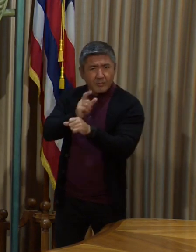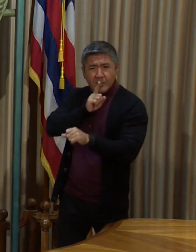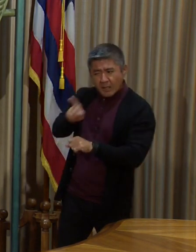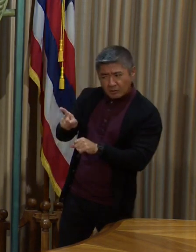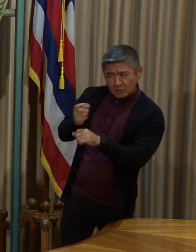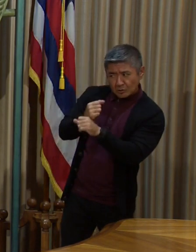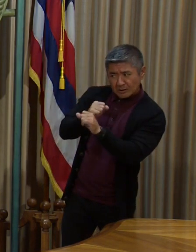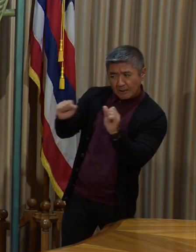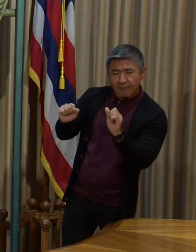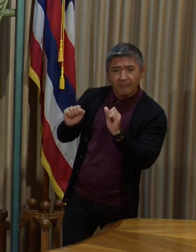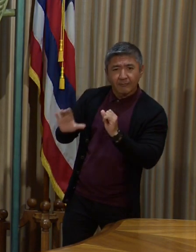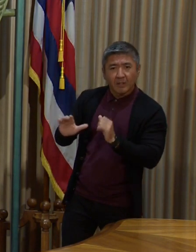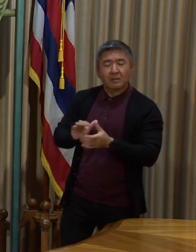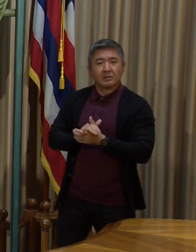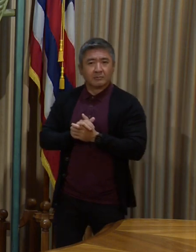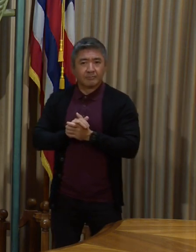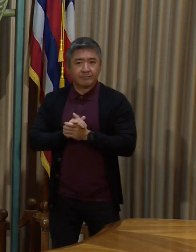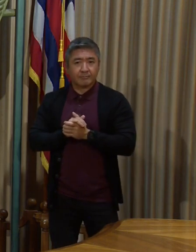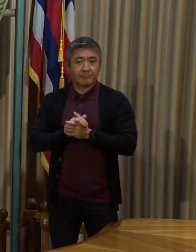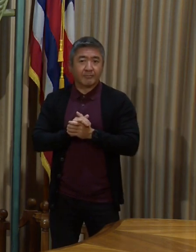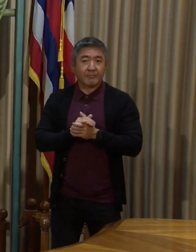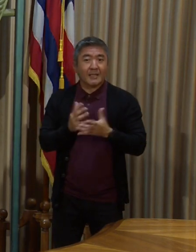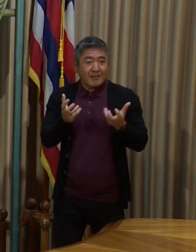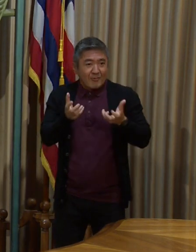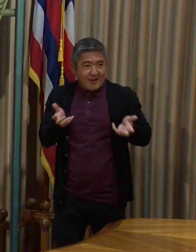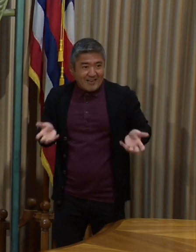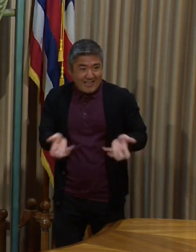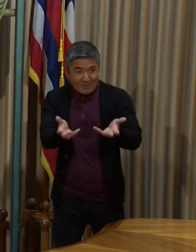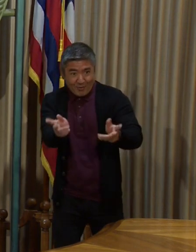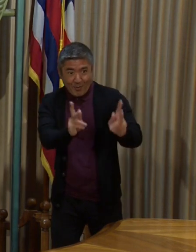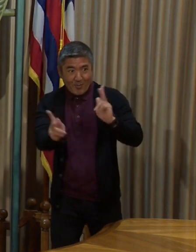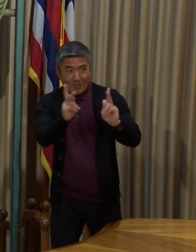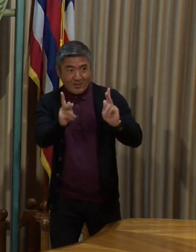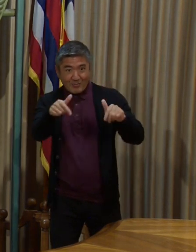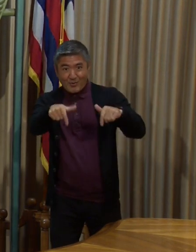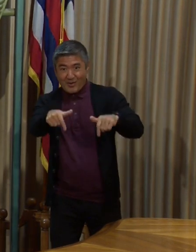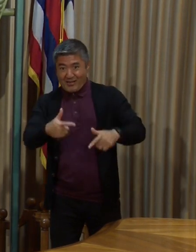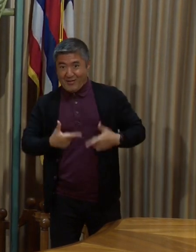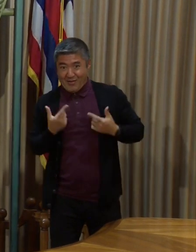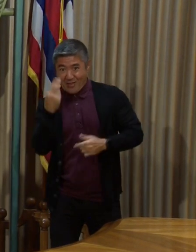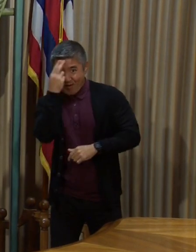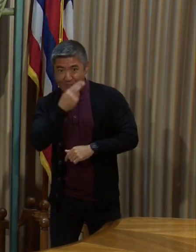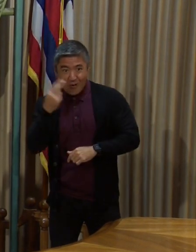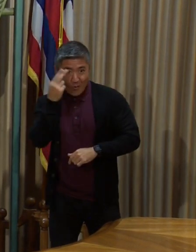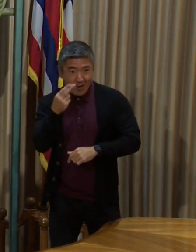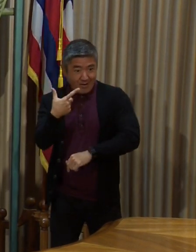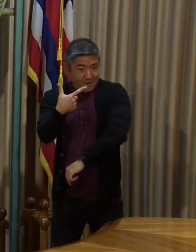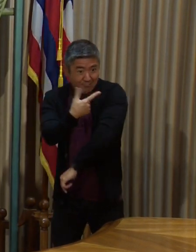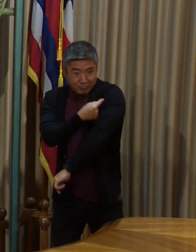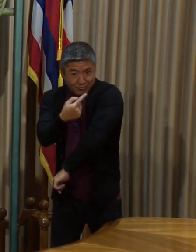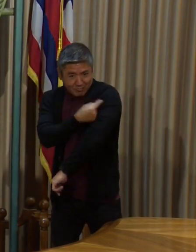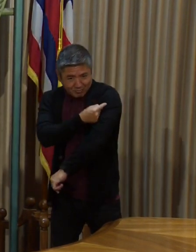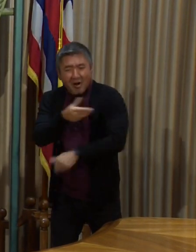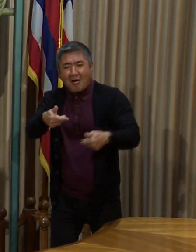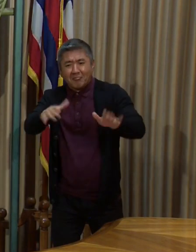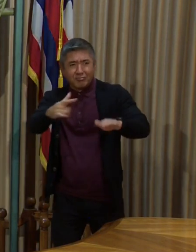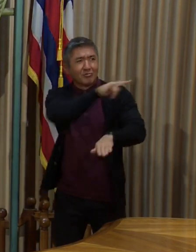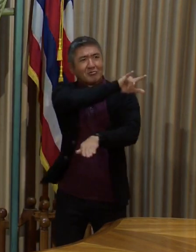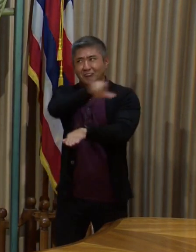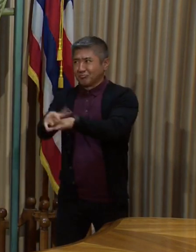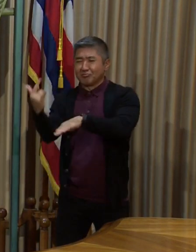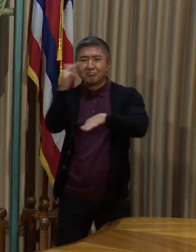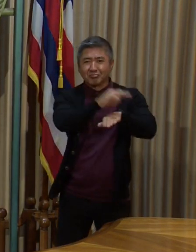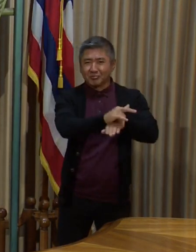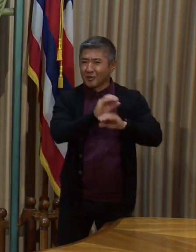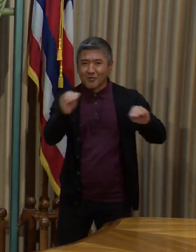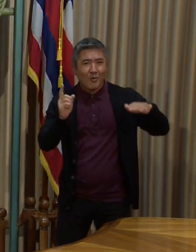wanting to encourage our residents who are vaccinated to have the ability to travel. Thank you very much.